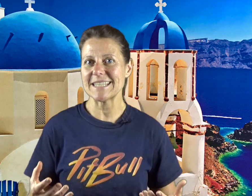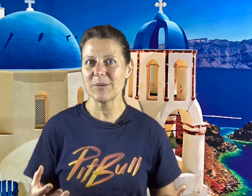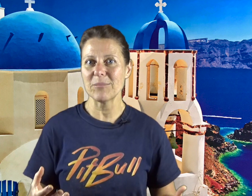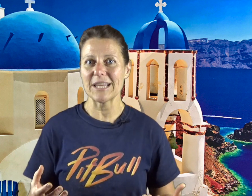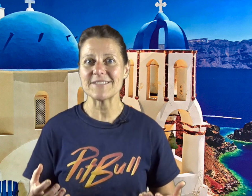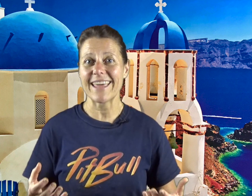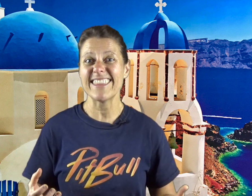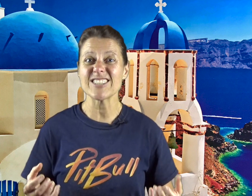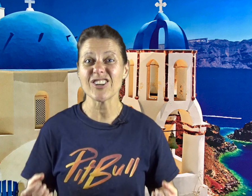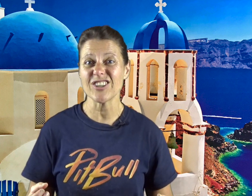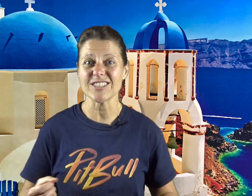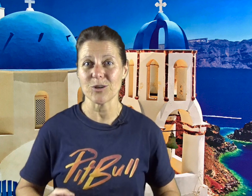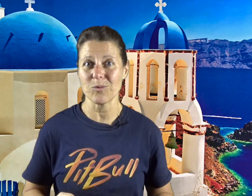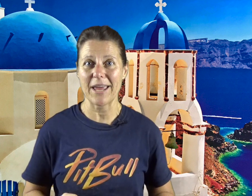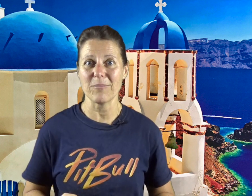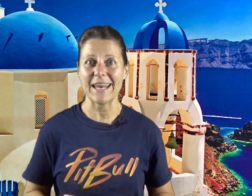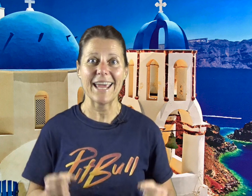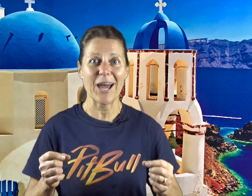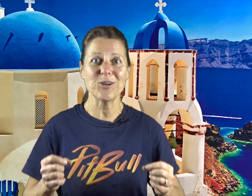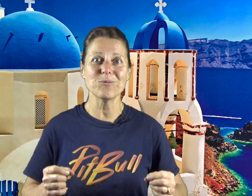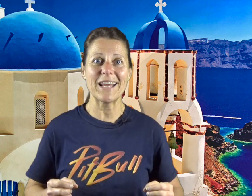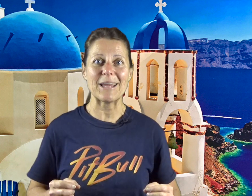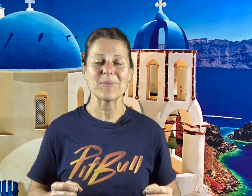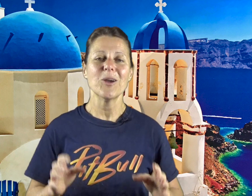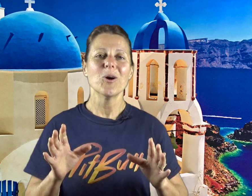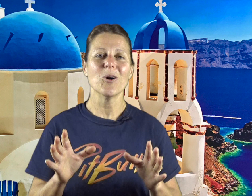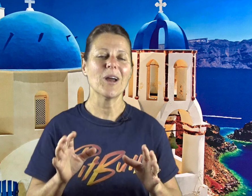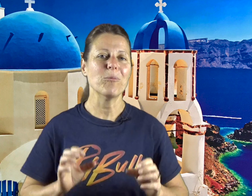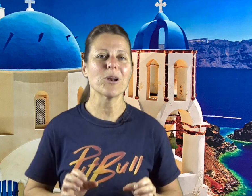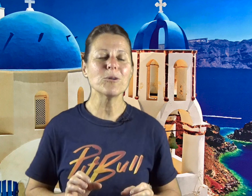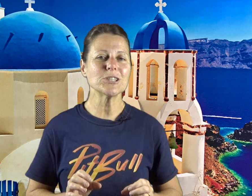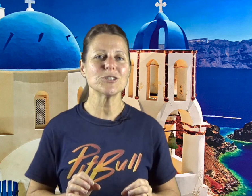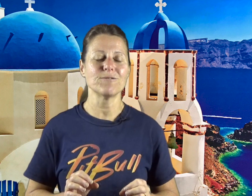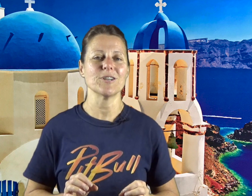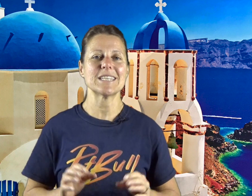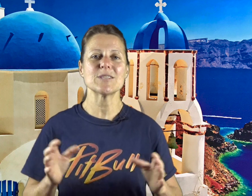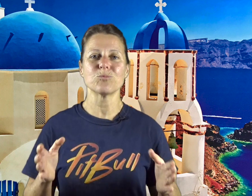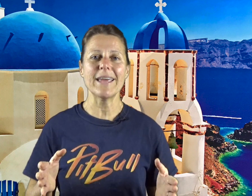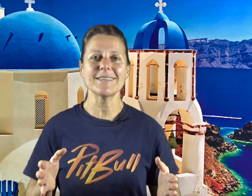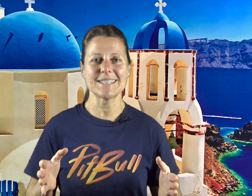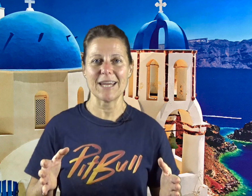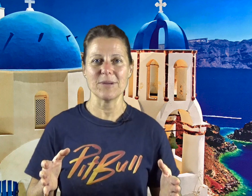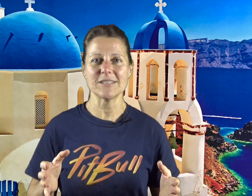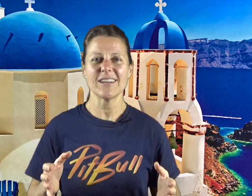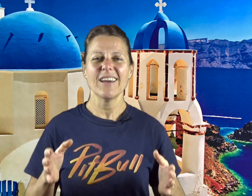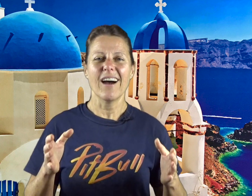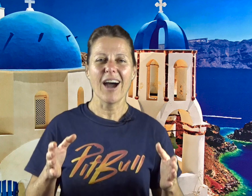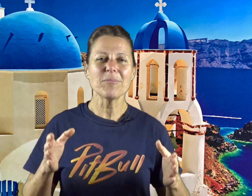these limiting beliefs and this curse around money. Are you ready? All right. What I want you to do first is rate the statement, I'm